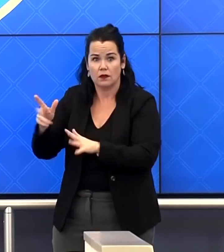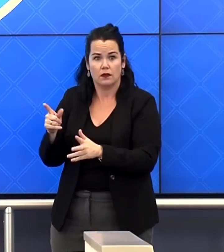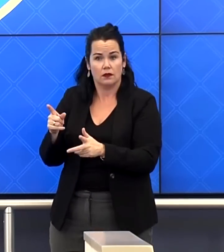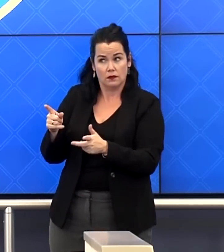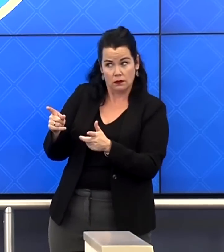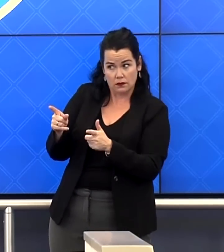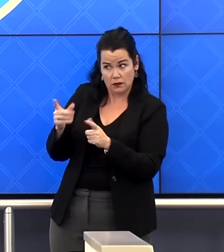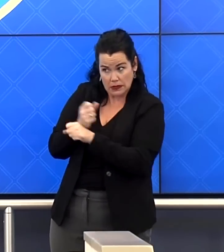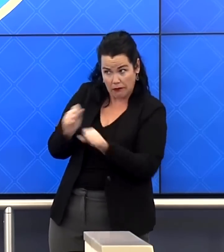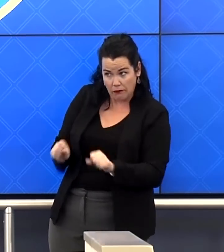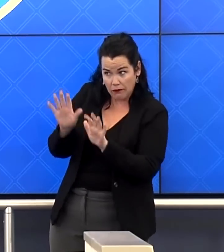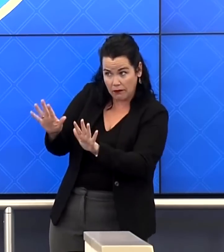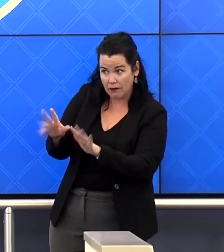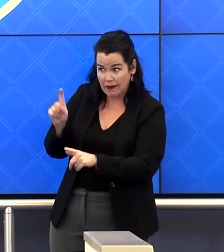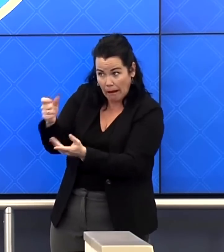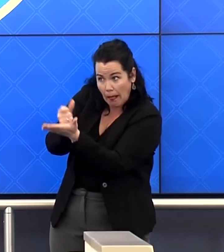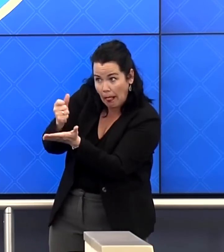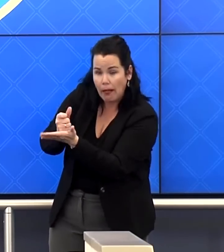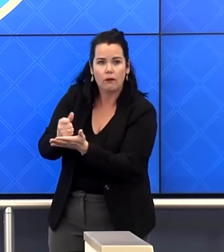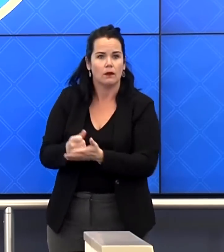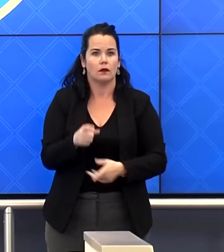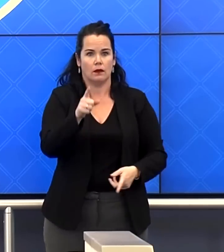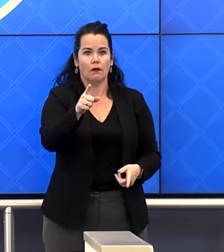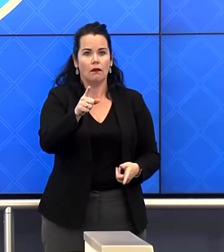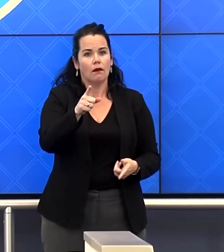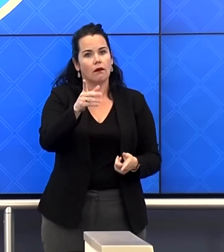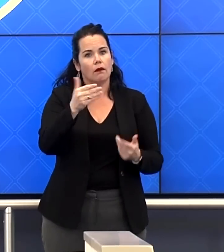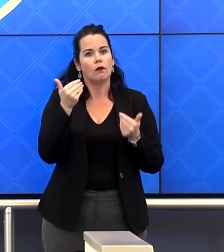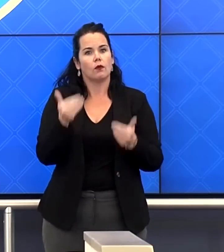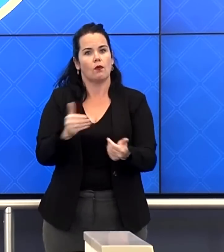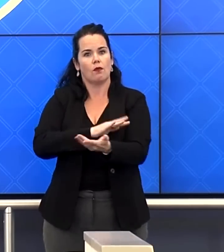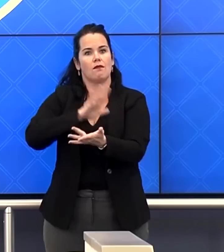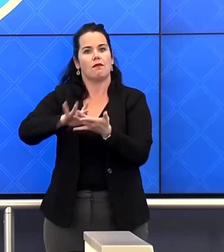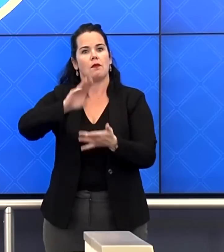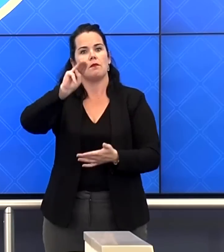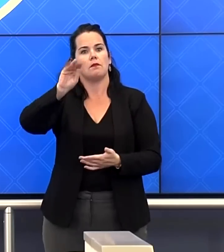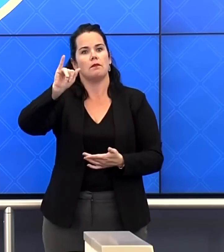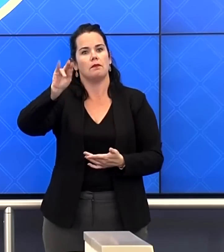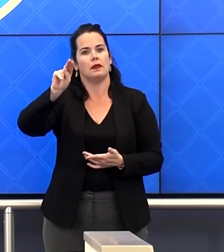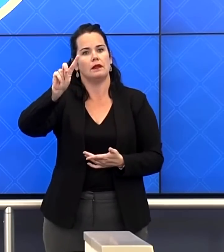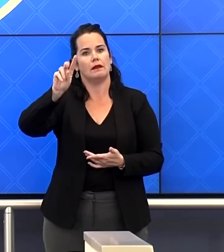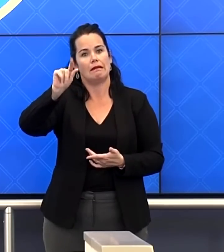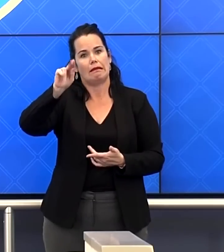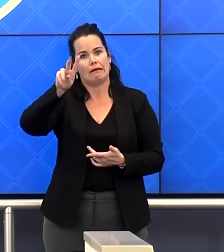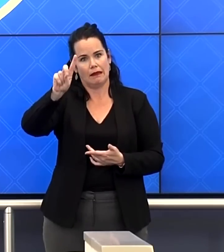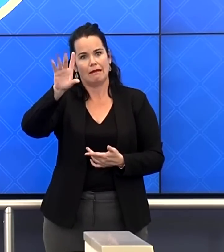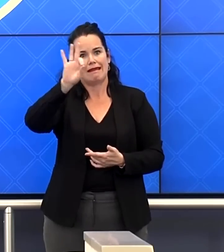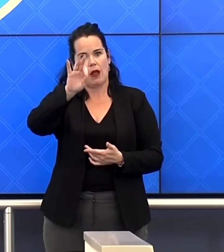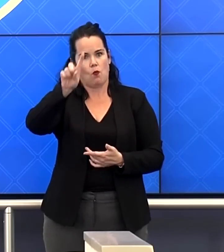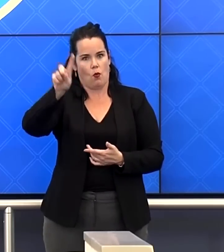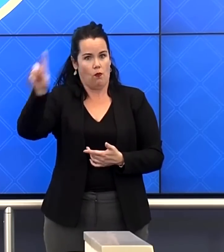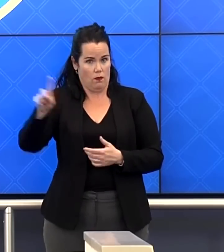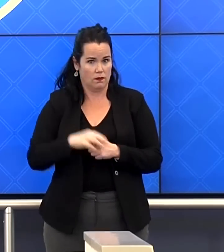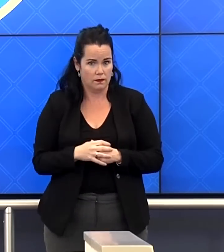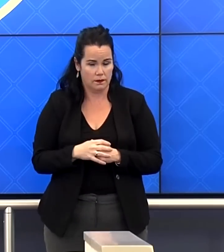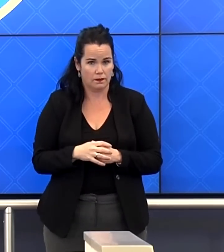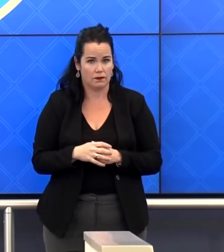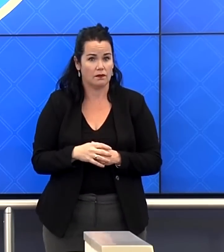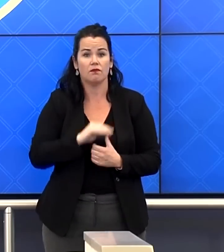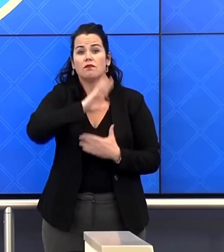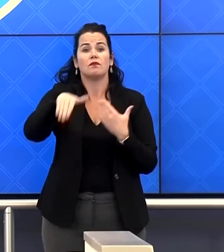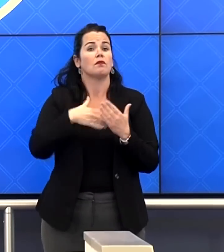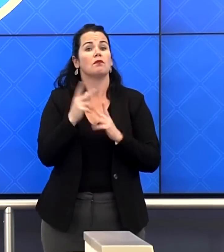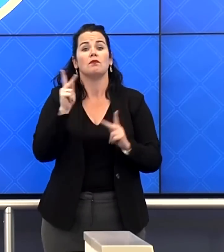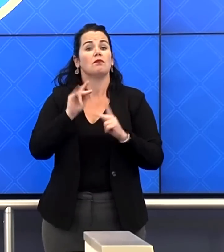safe. And if they need help, make sure you get in contact with Midland 9-1-1. We need everyone in the area